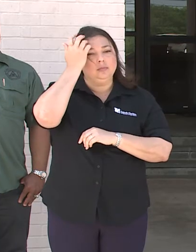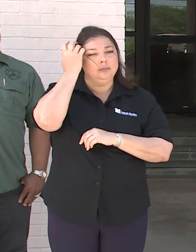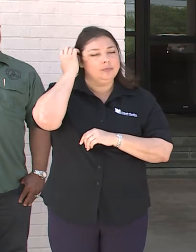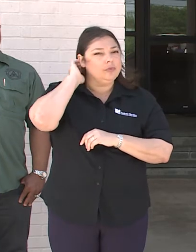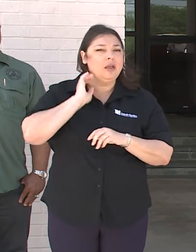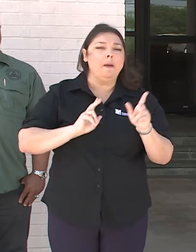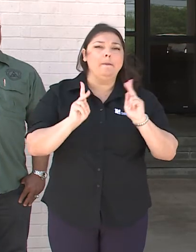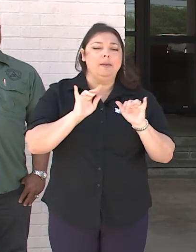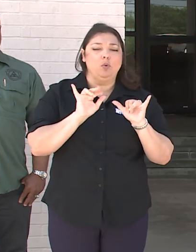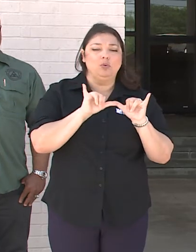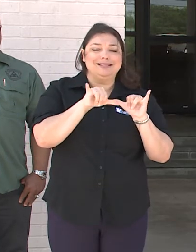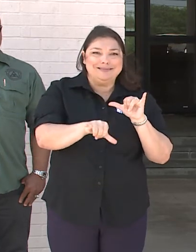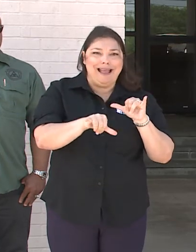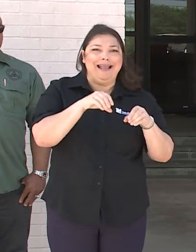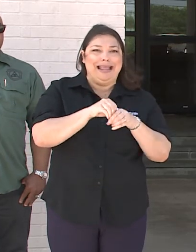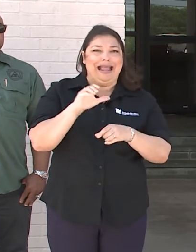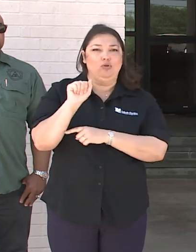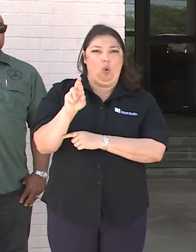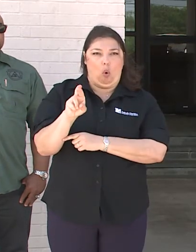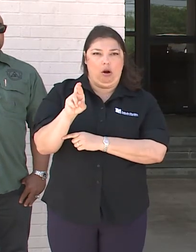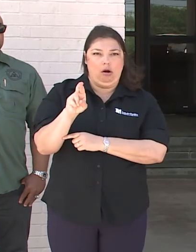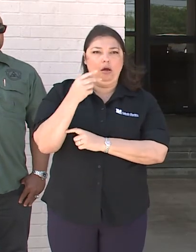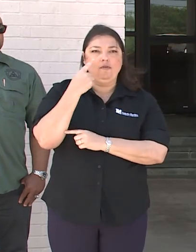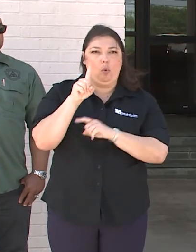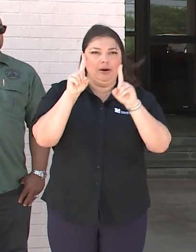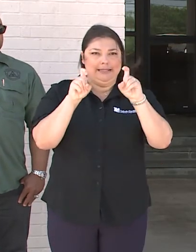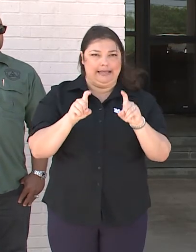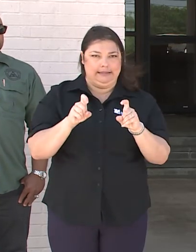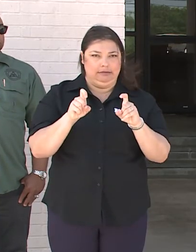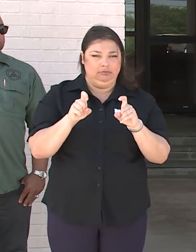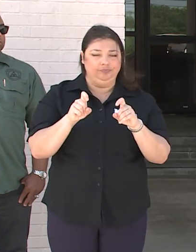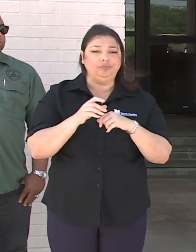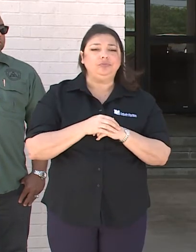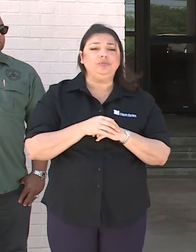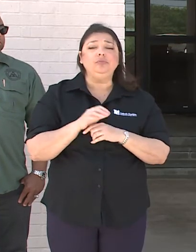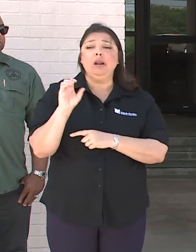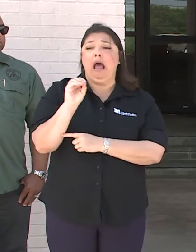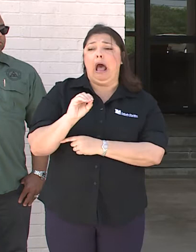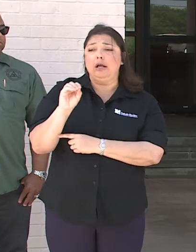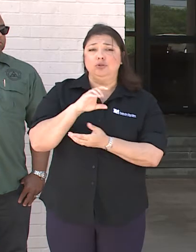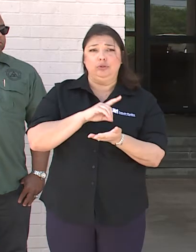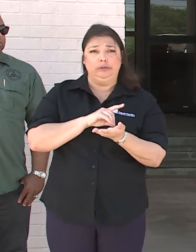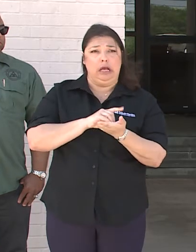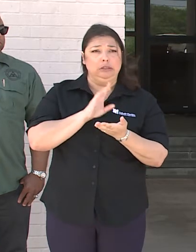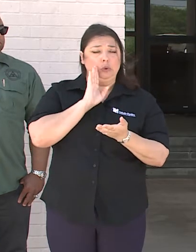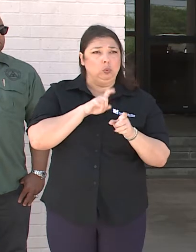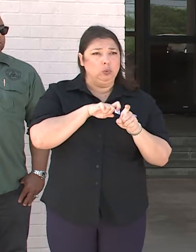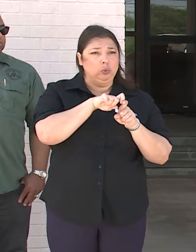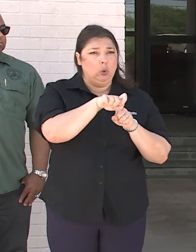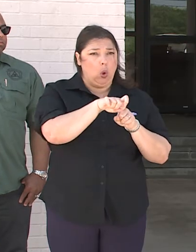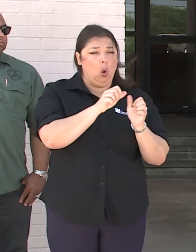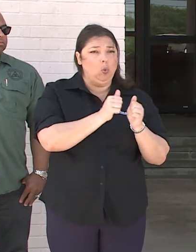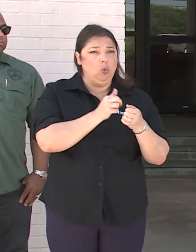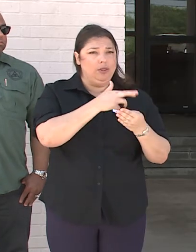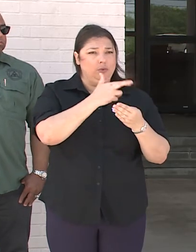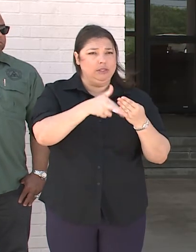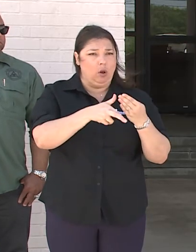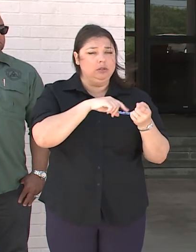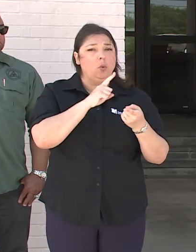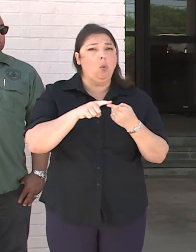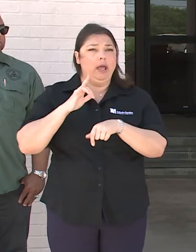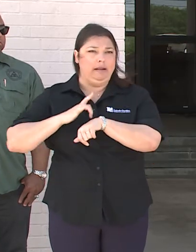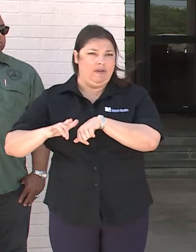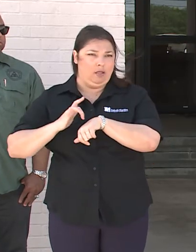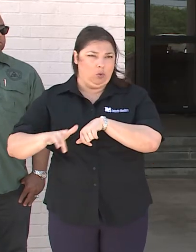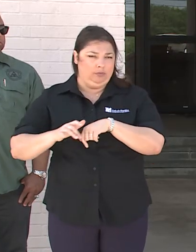will remain in their vehicles for testing. An Ochsner provider will contact the patient with the results once they become